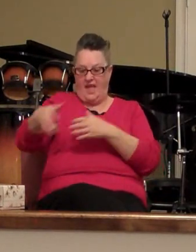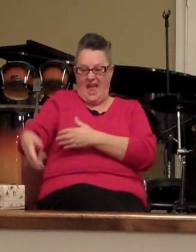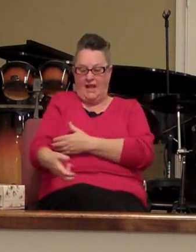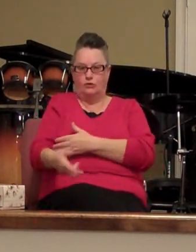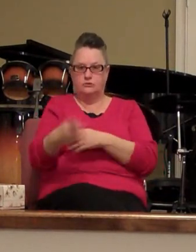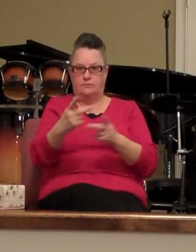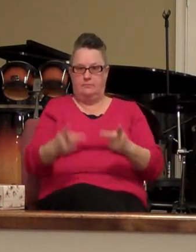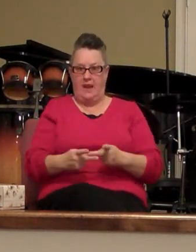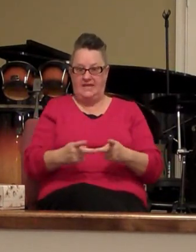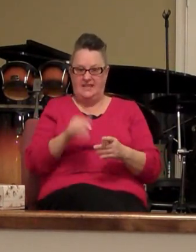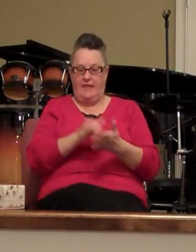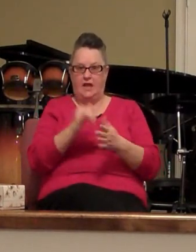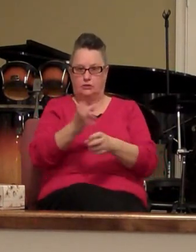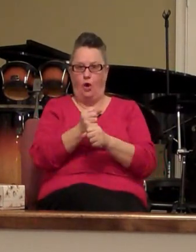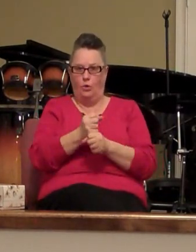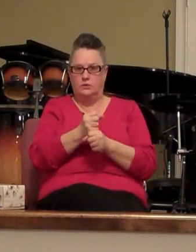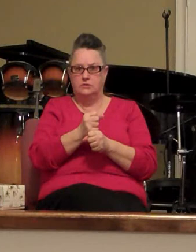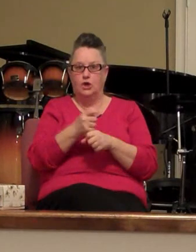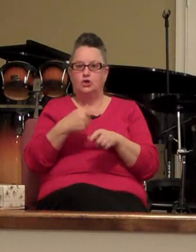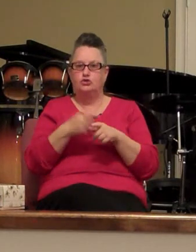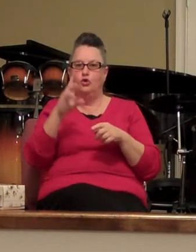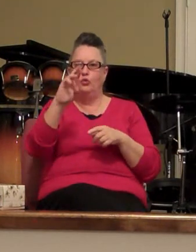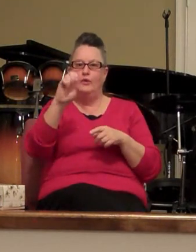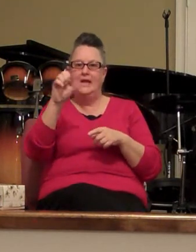that it's holding to release the anchor